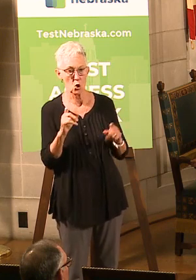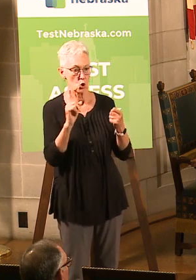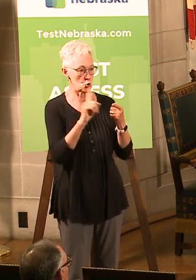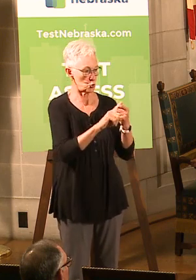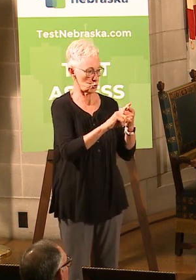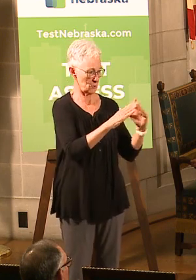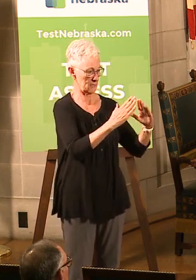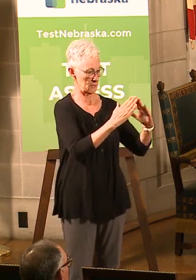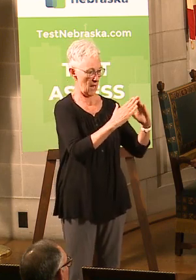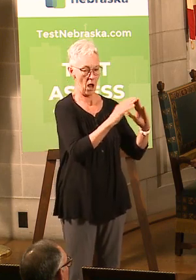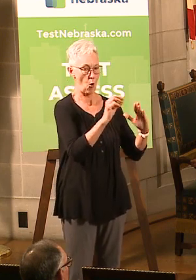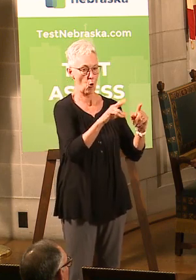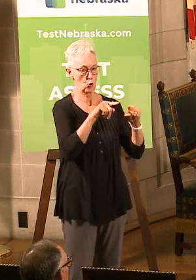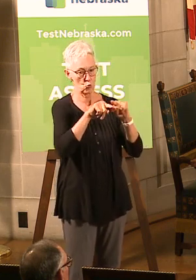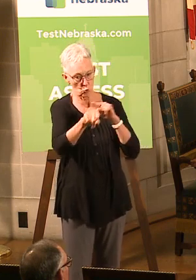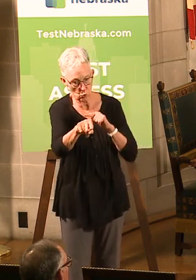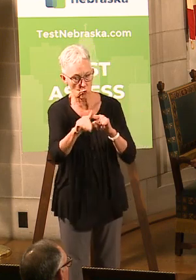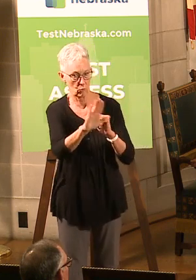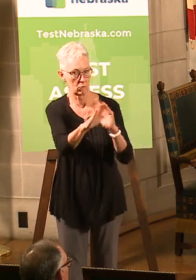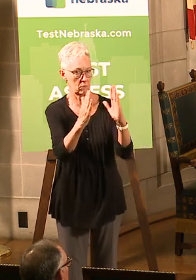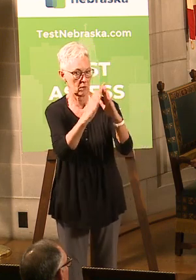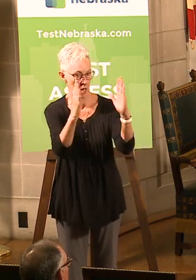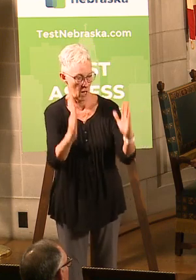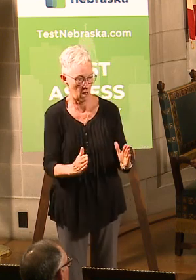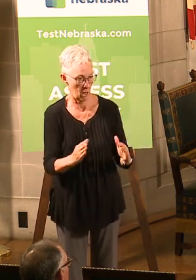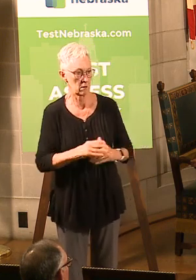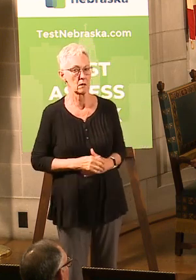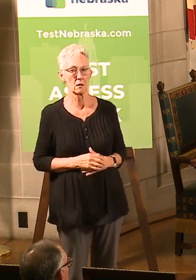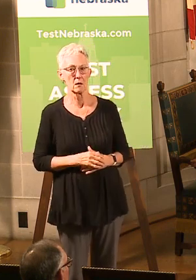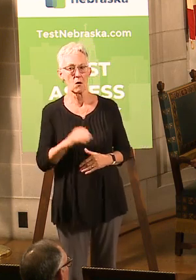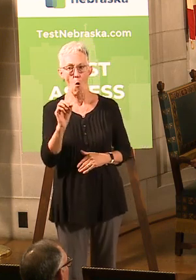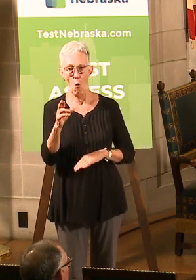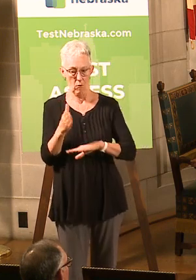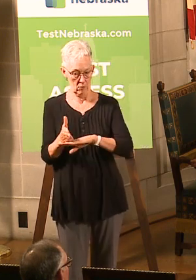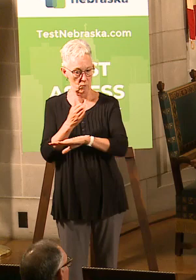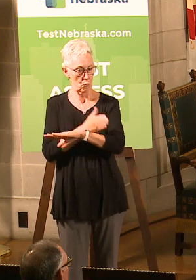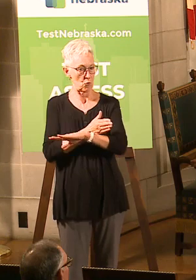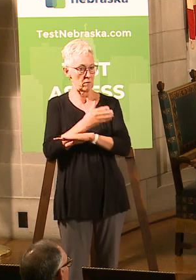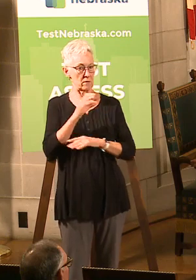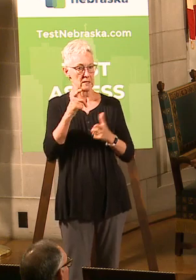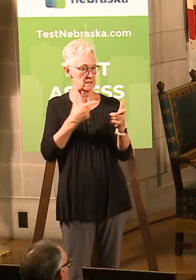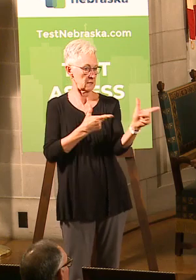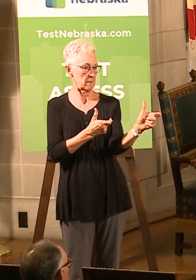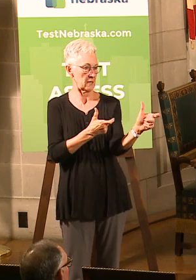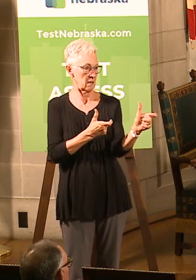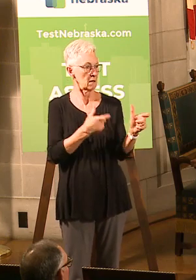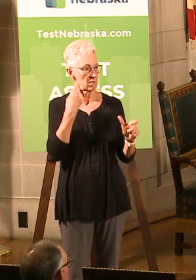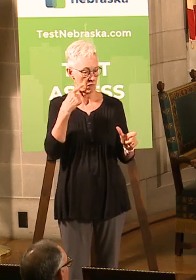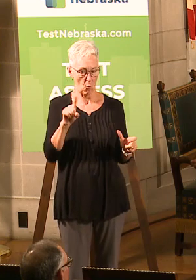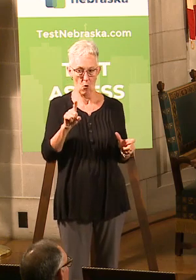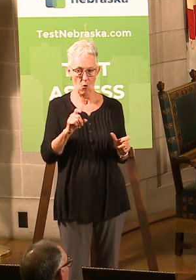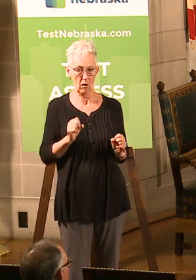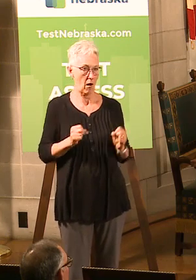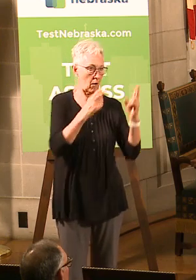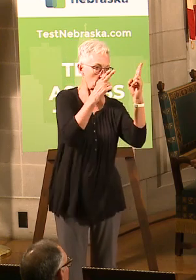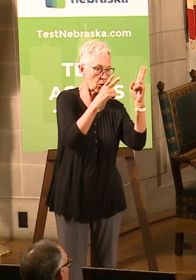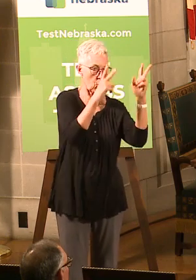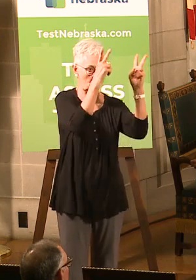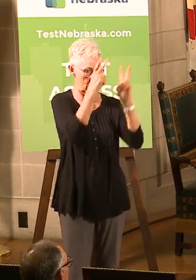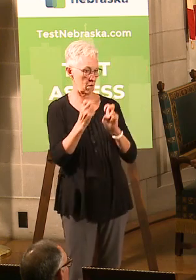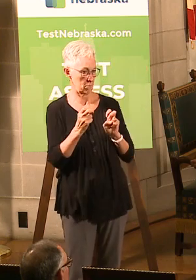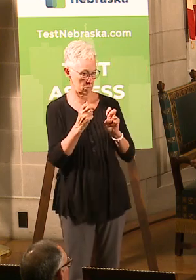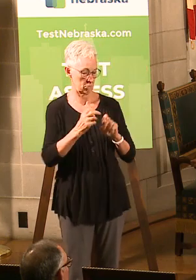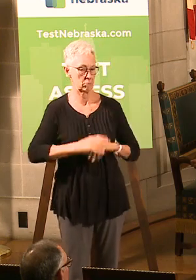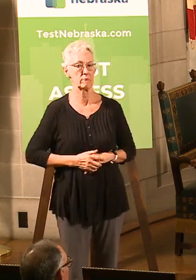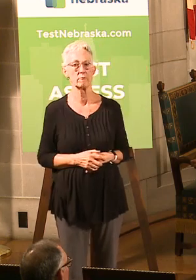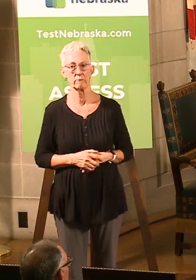Level of broadband improvement. So we're talking about greater speeds, upload and download. And then project